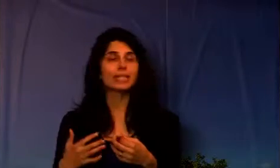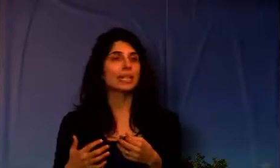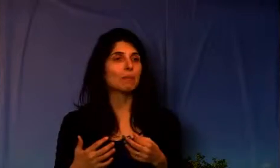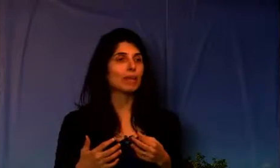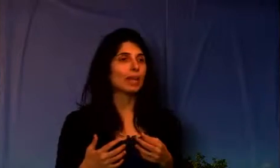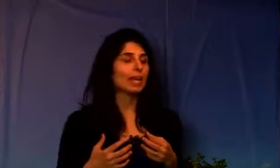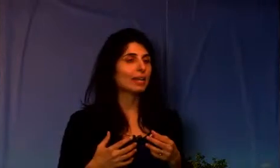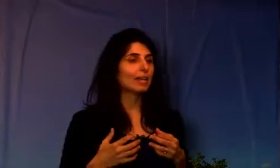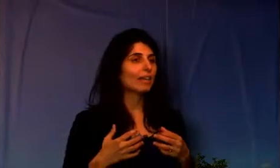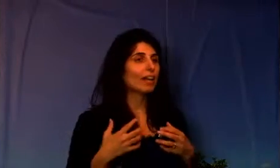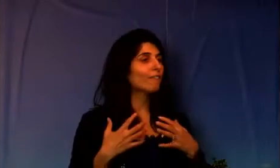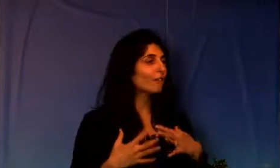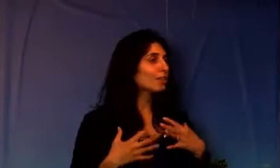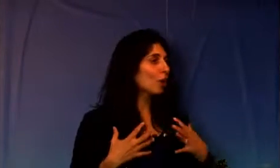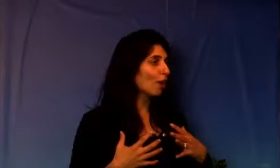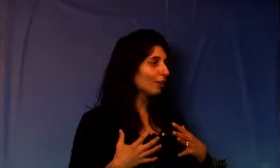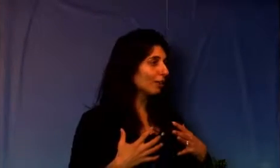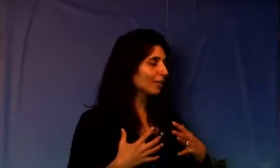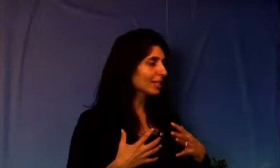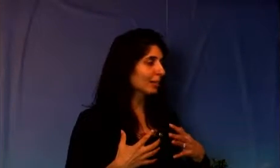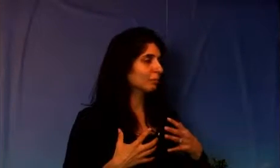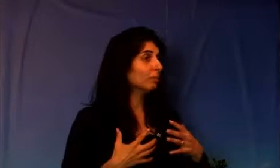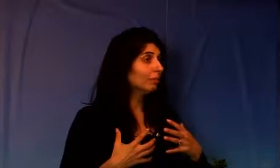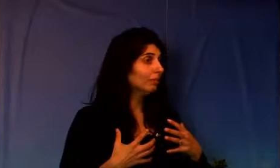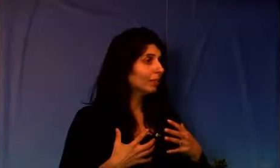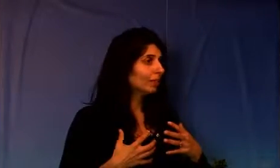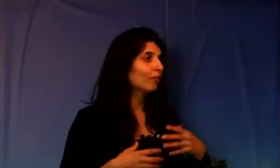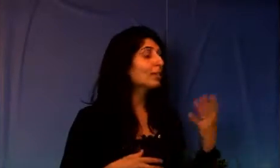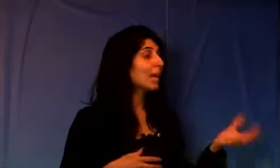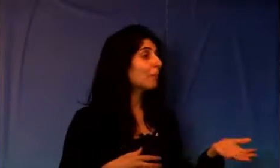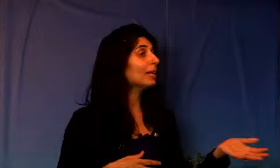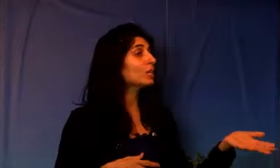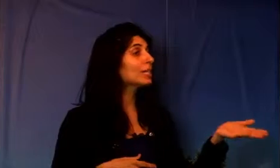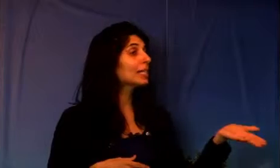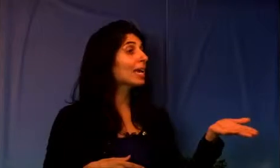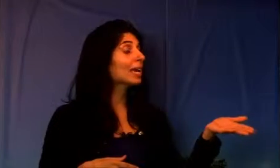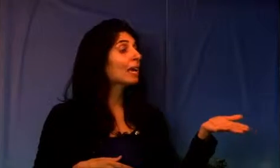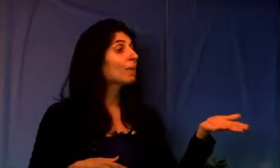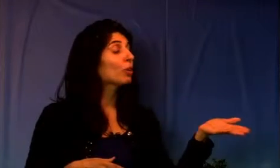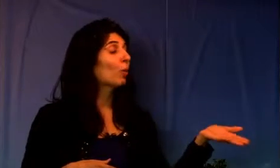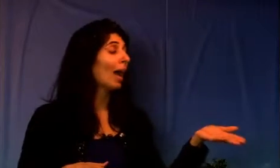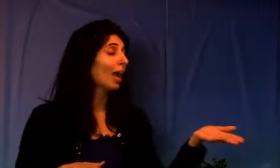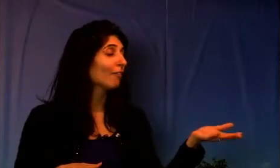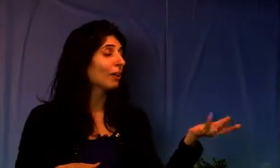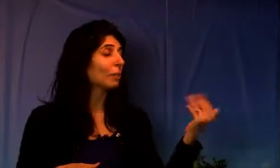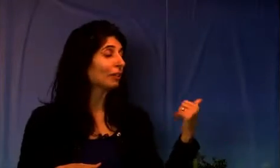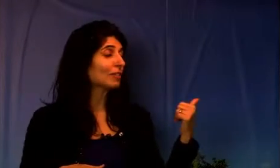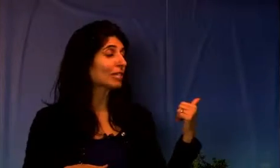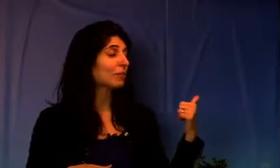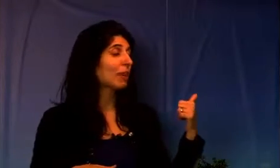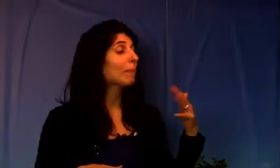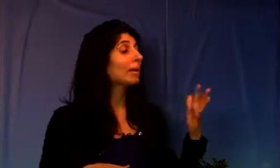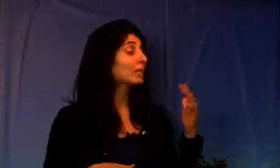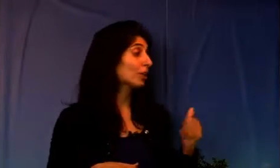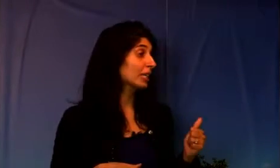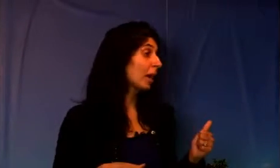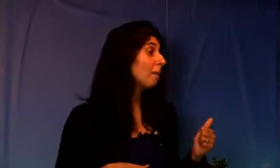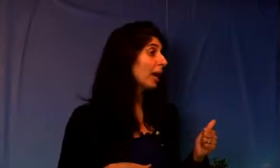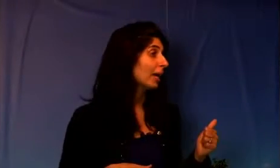the statement and it feels awful, it's like, for example, let's just say you have a belief system that money is hard to come by.